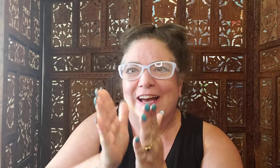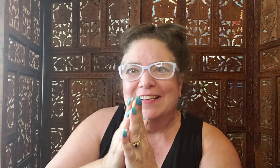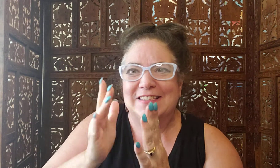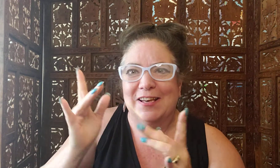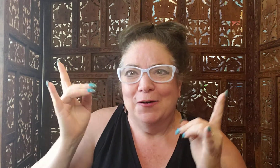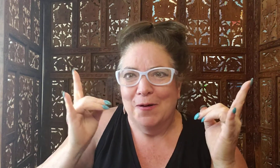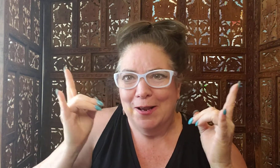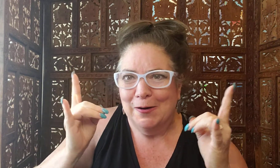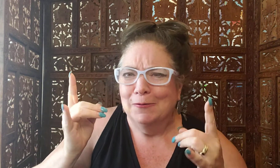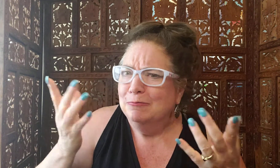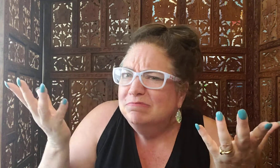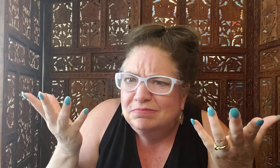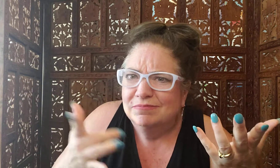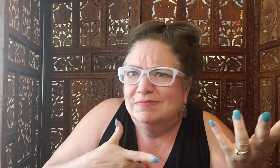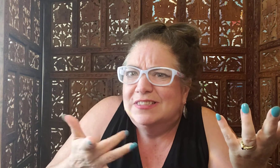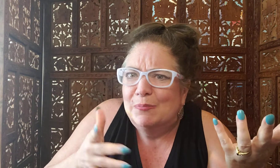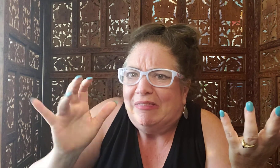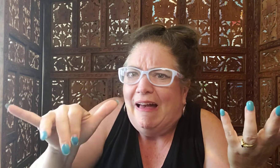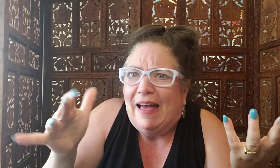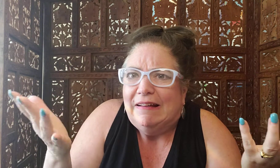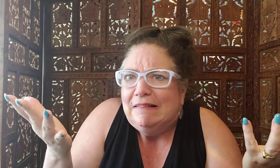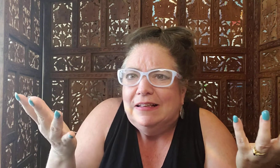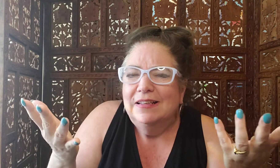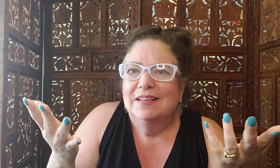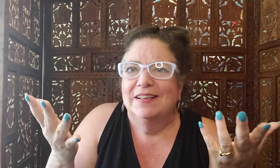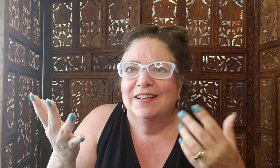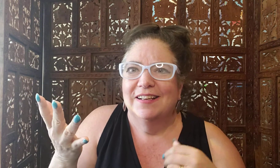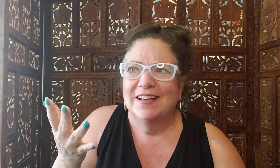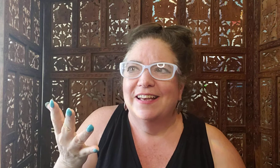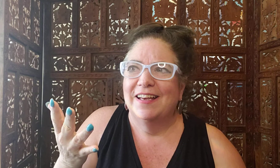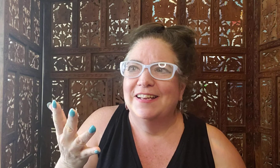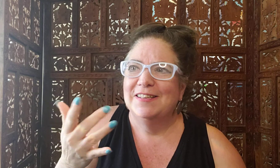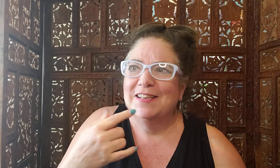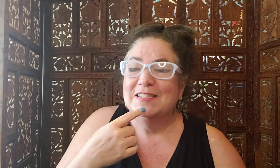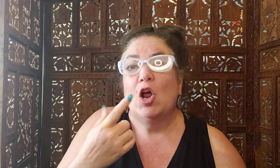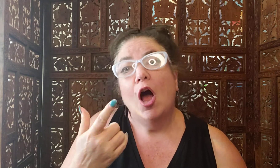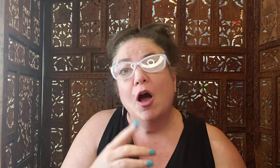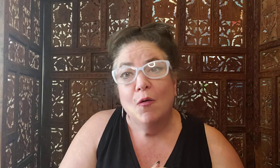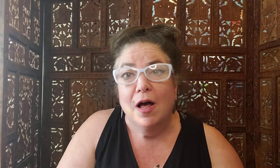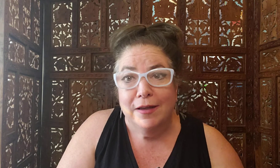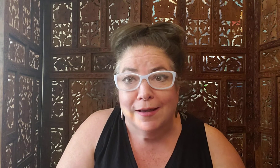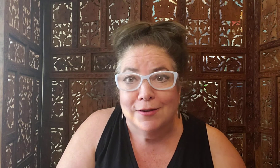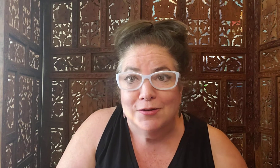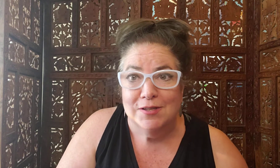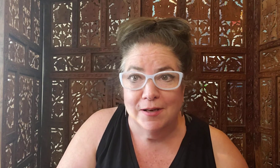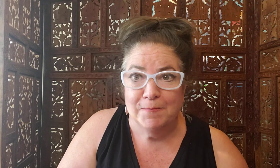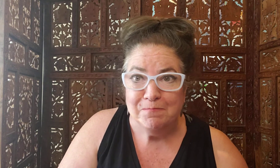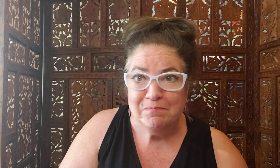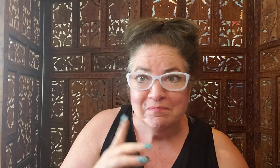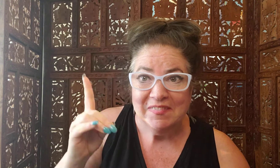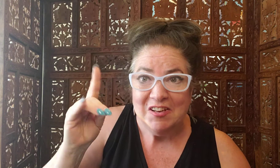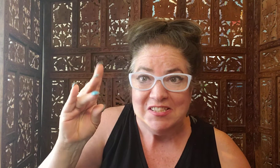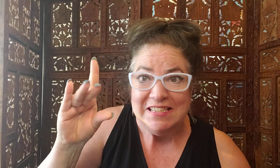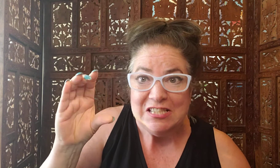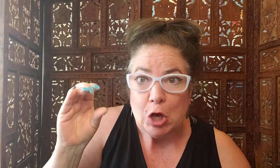asked the waiter, what's up with that? And they said, oh, well, yeah, there's a, there's a disco